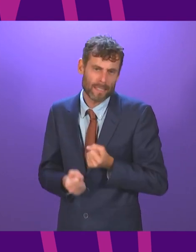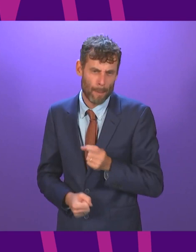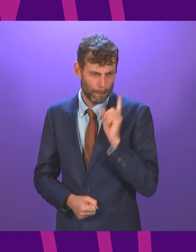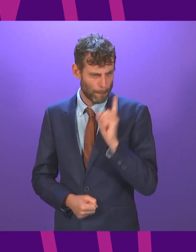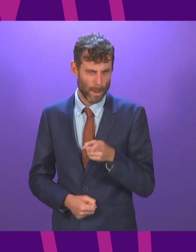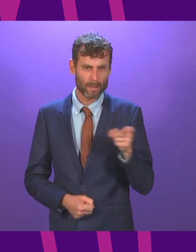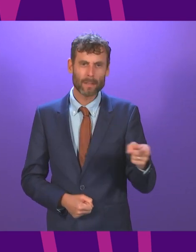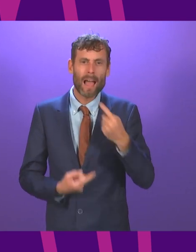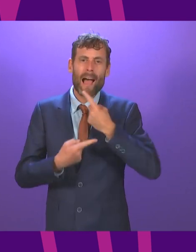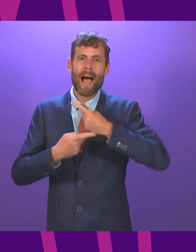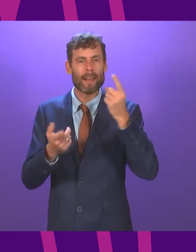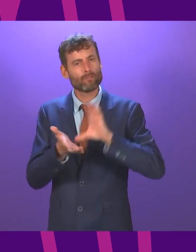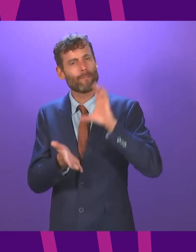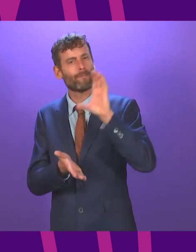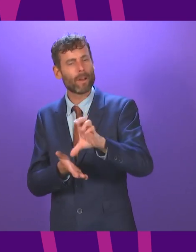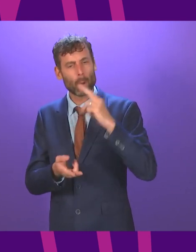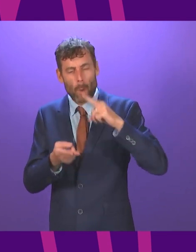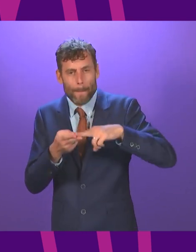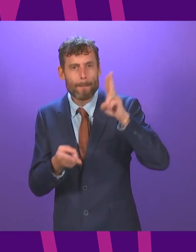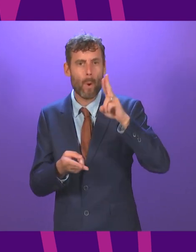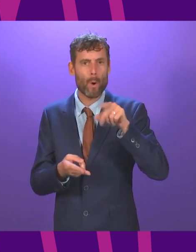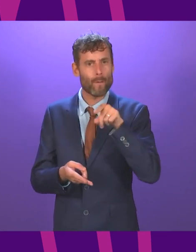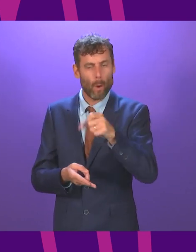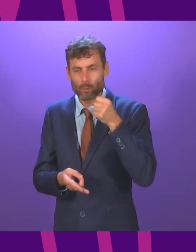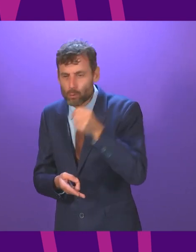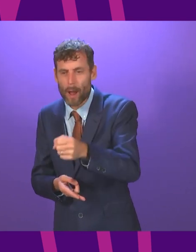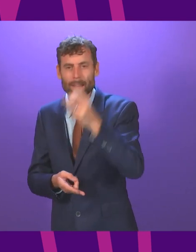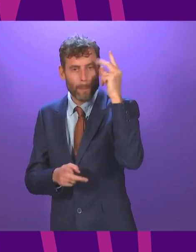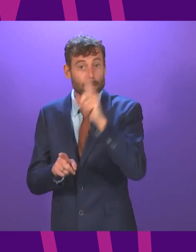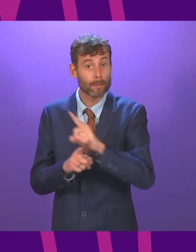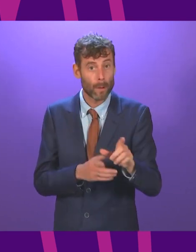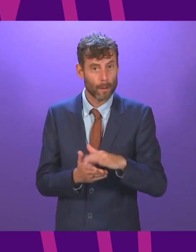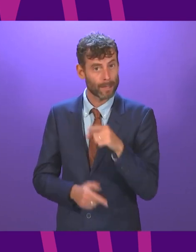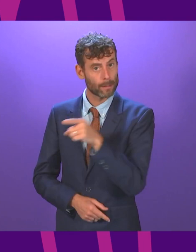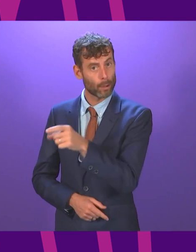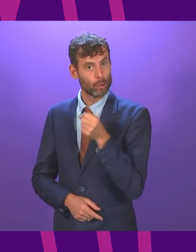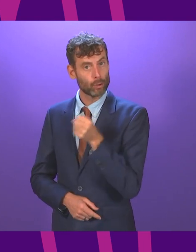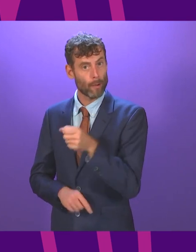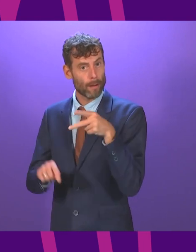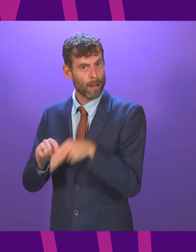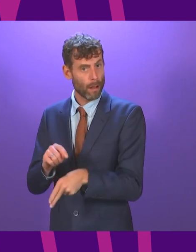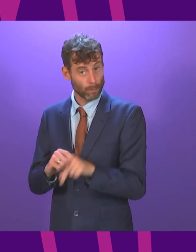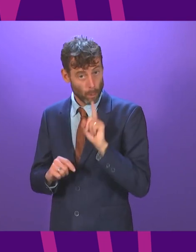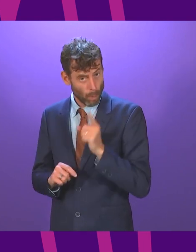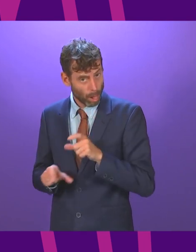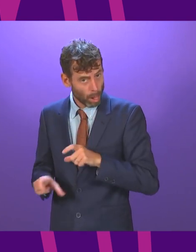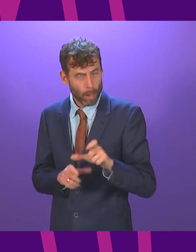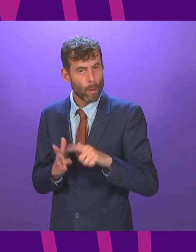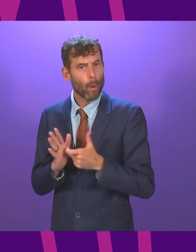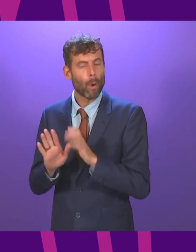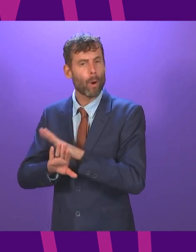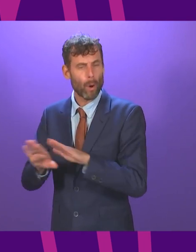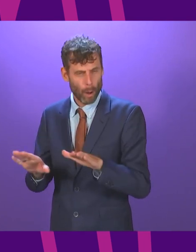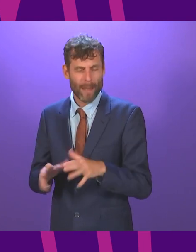stopping these cuts to rail services and if not how can they possibly justify record ministerial salaries more ministerial cars and